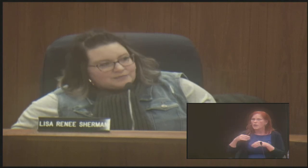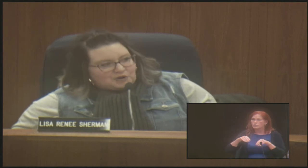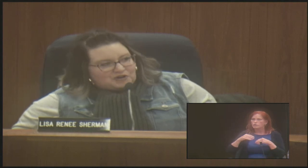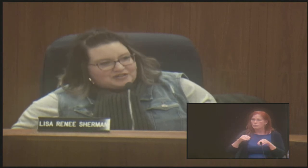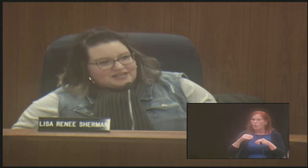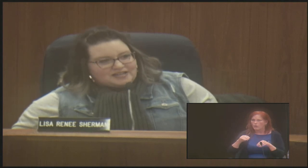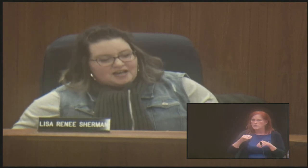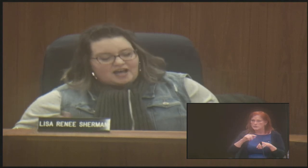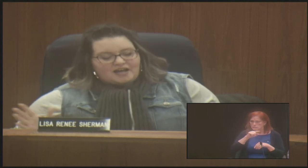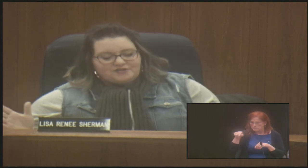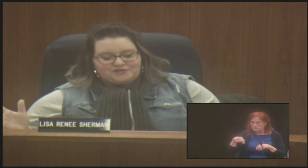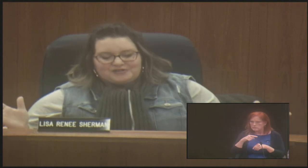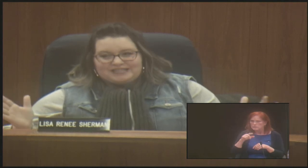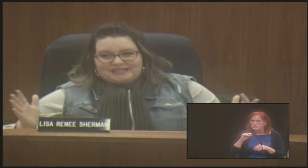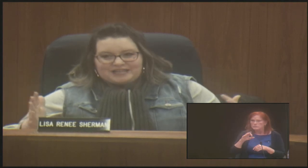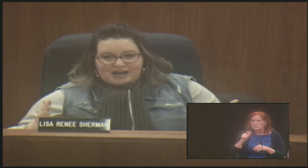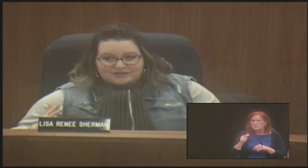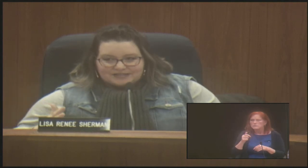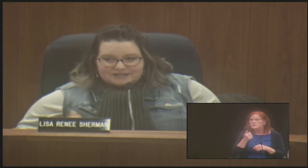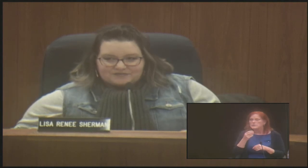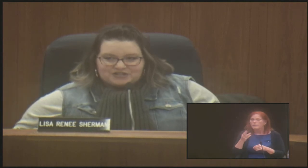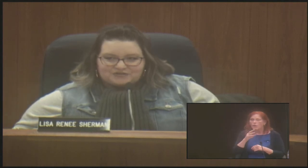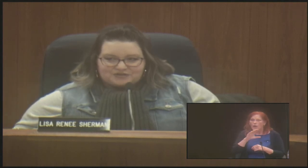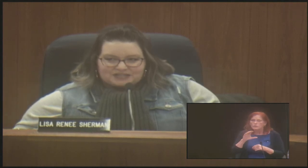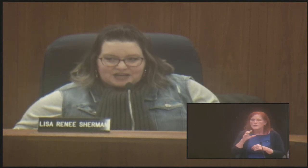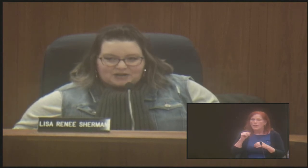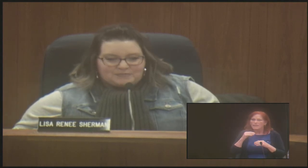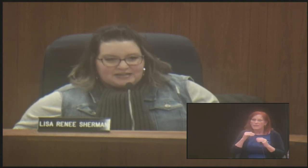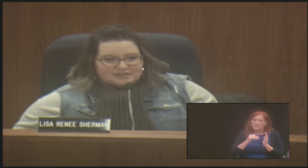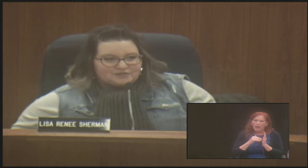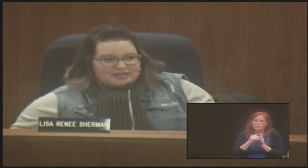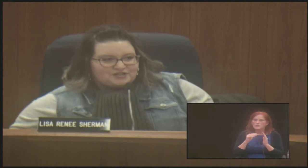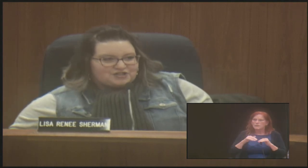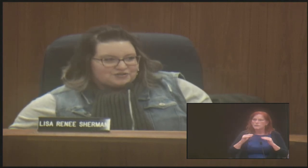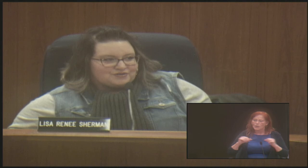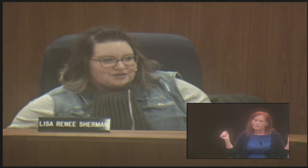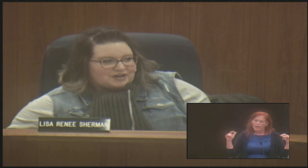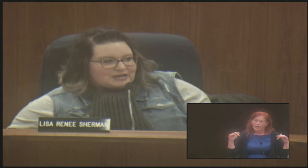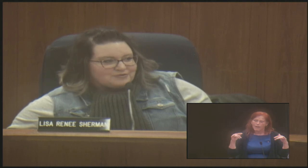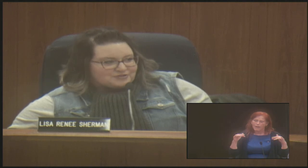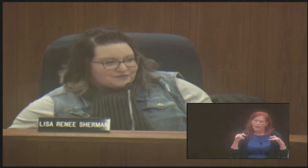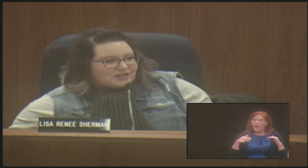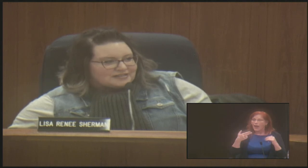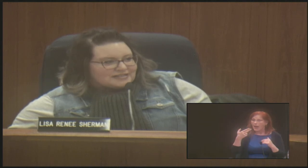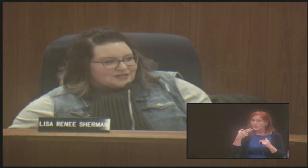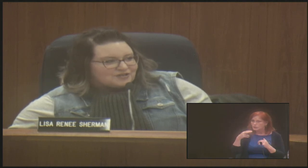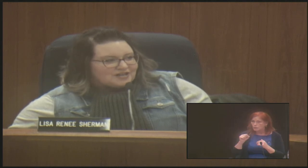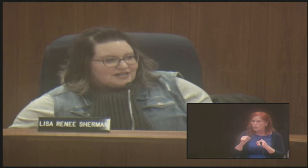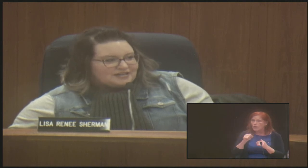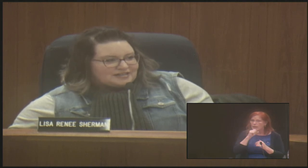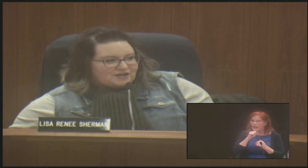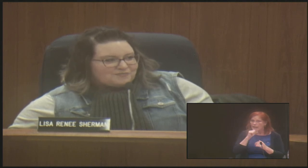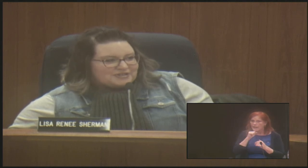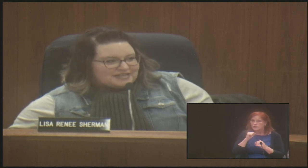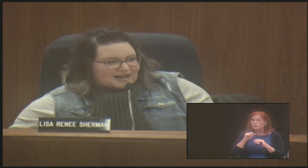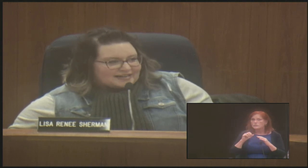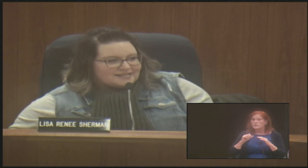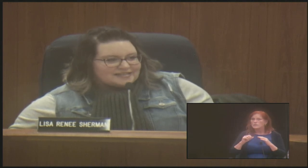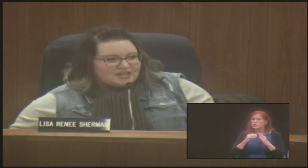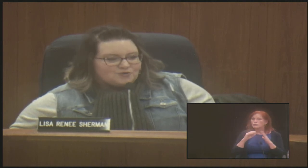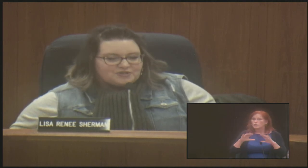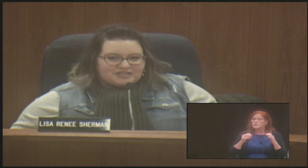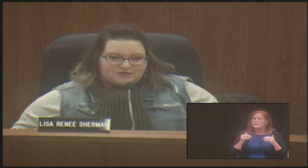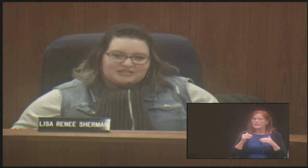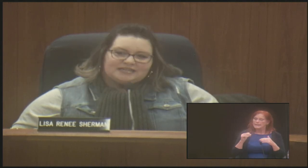in the mall. Hundreds and thousands of children come. High school-aged children are able to volunteer to help be